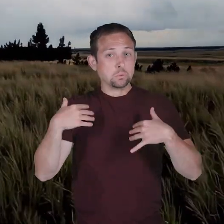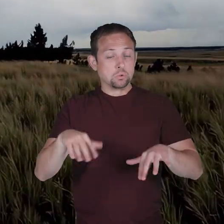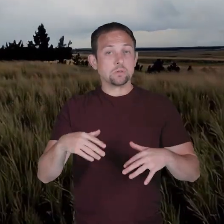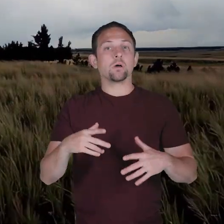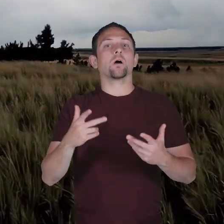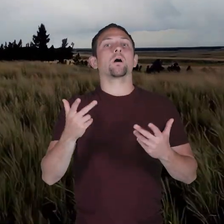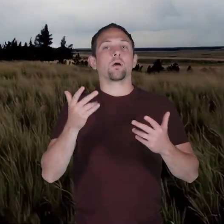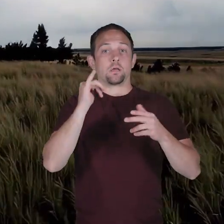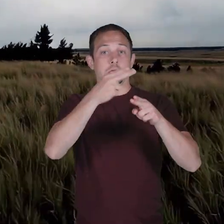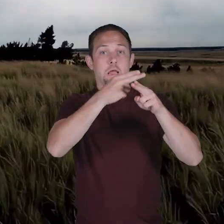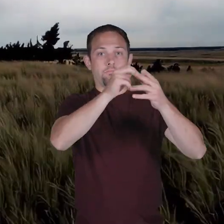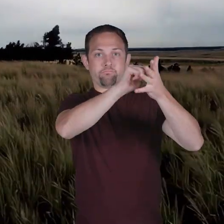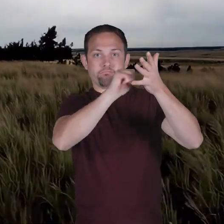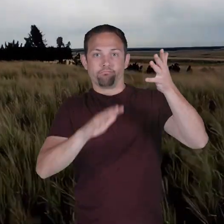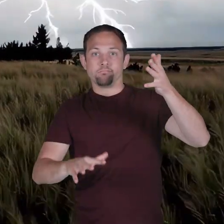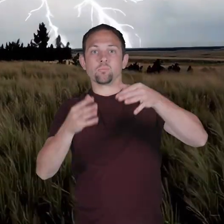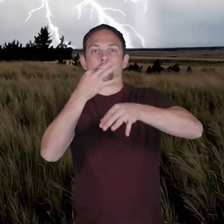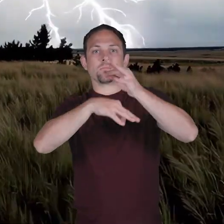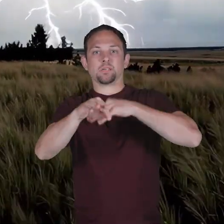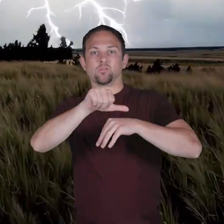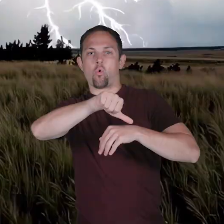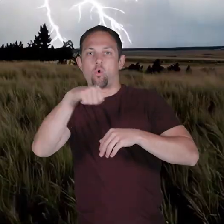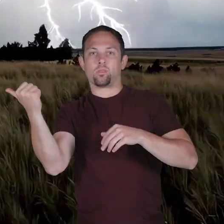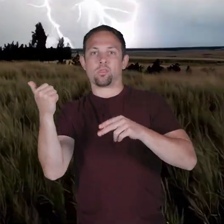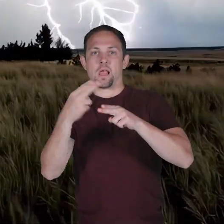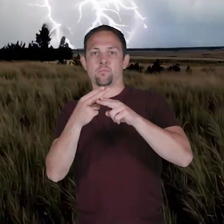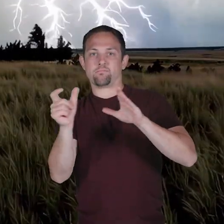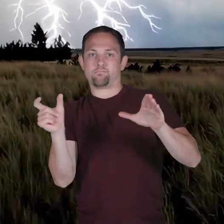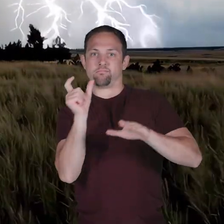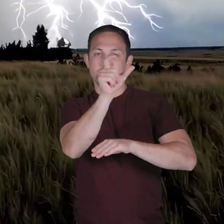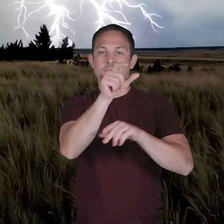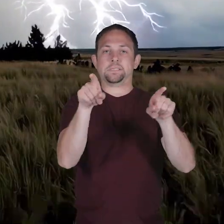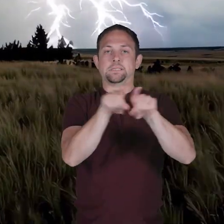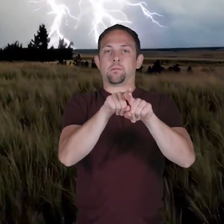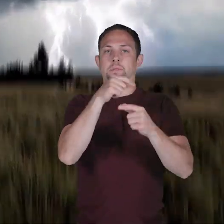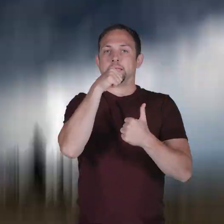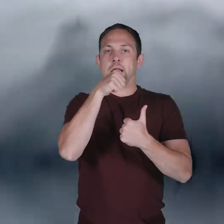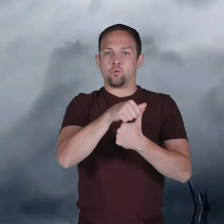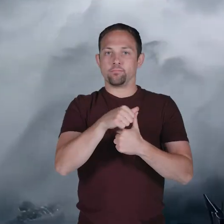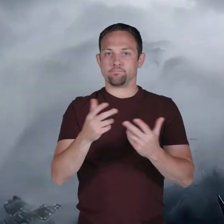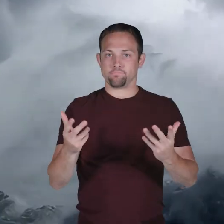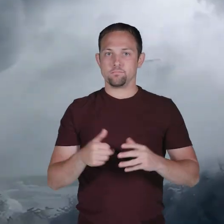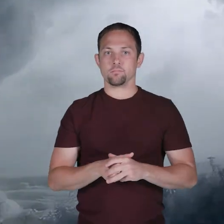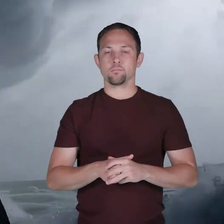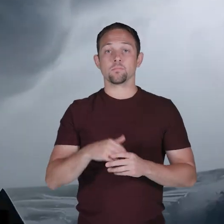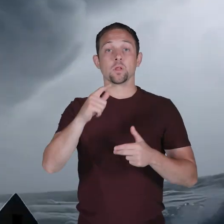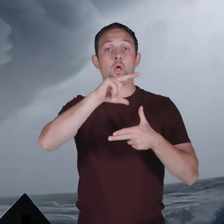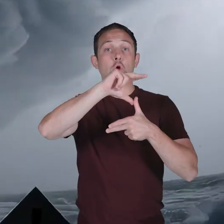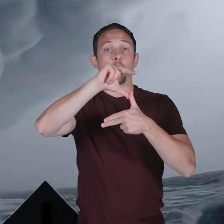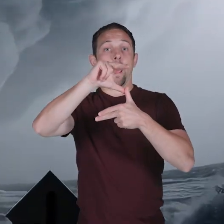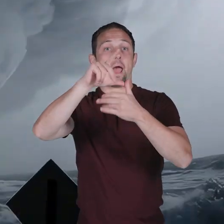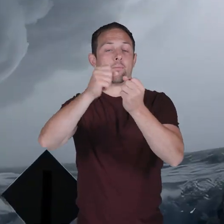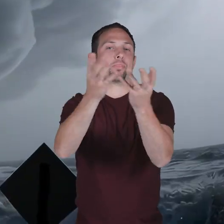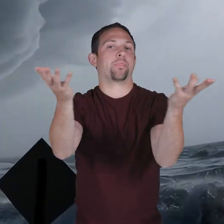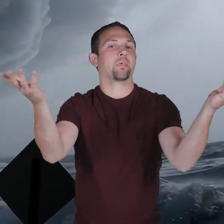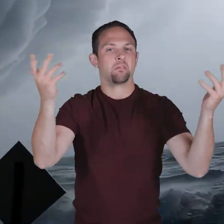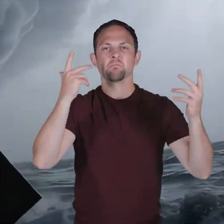removed and replaced by another, starting with the same letter. Hurricanes break up for a few